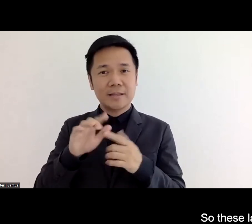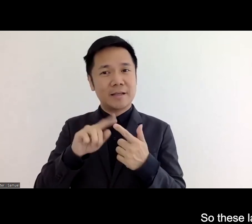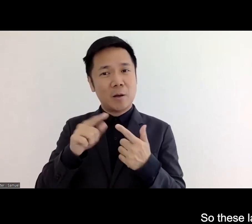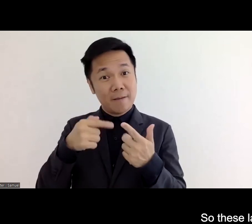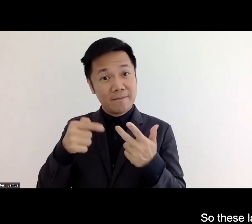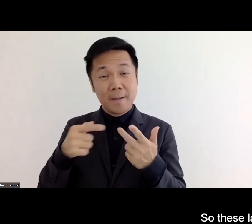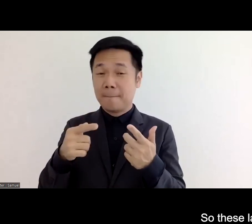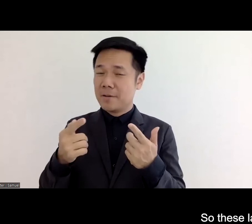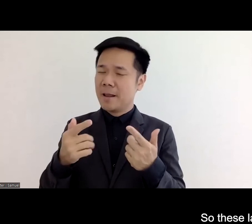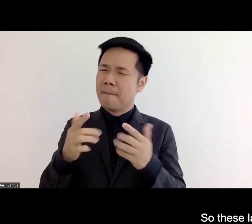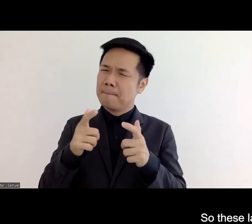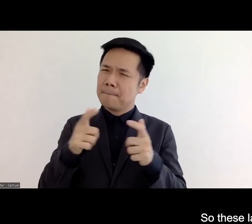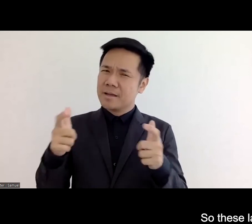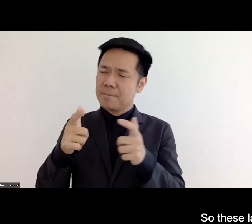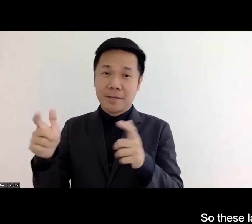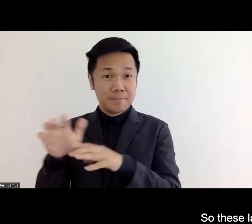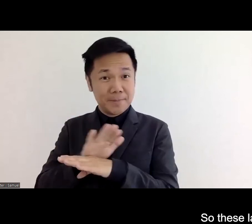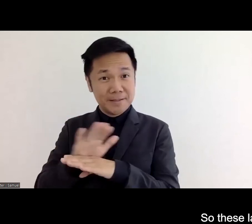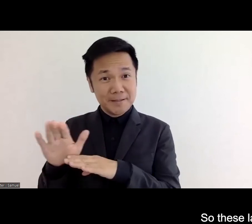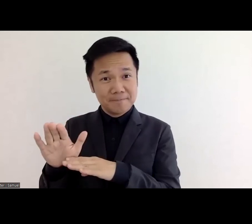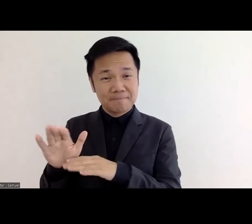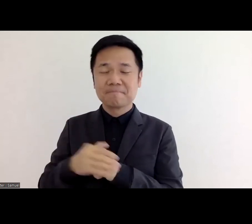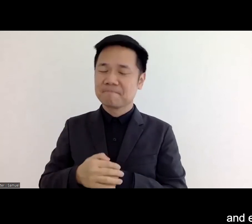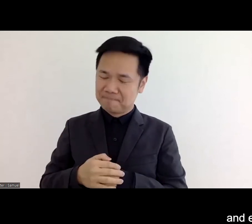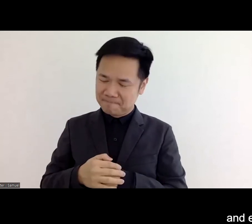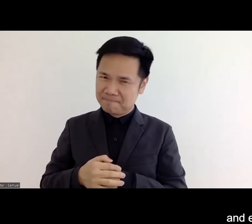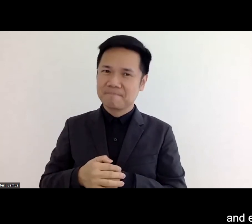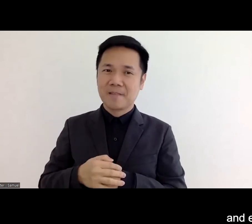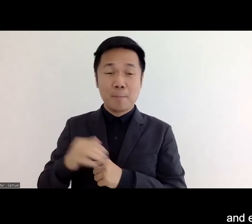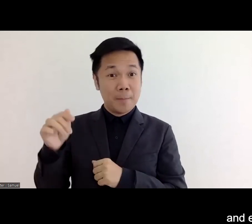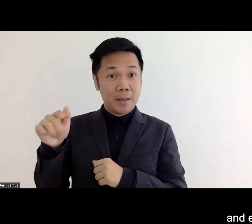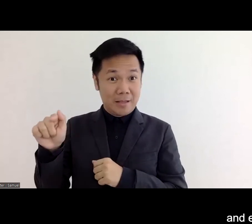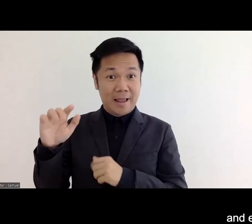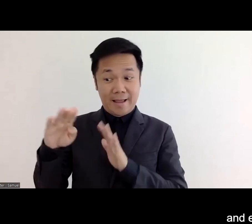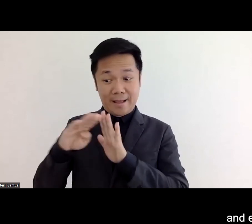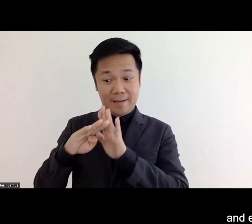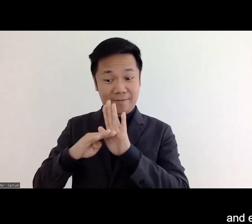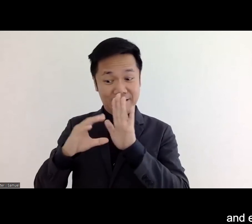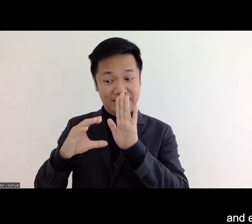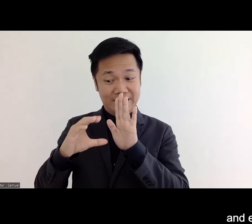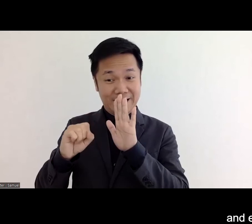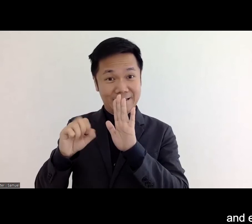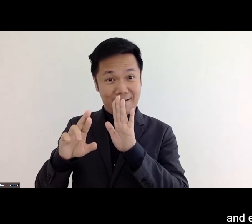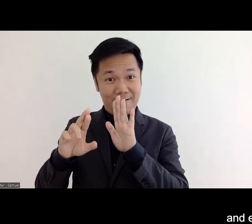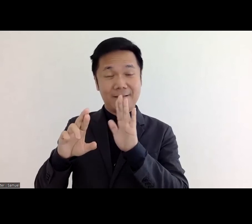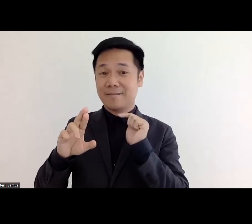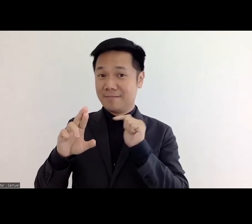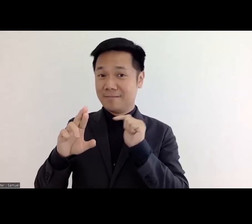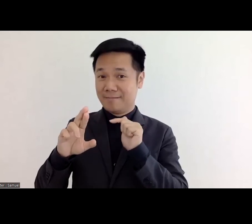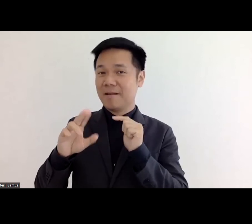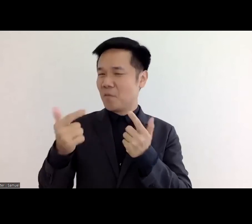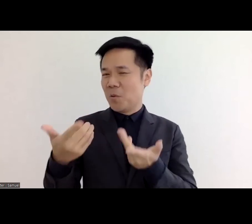so these larger companies kind of taking on uh and establishing even supported employment divisions